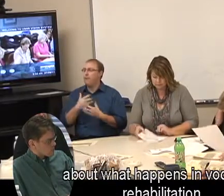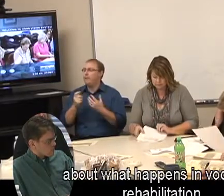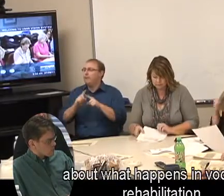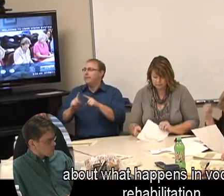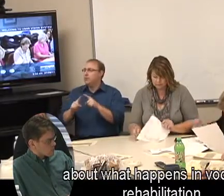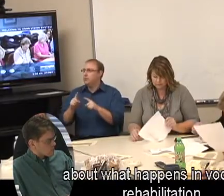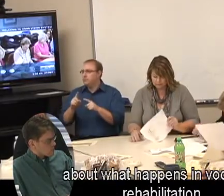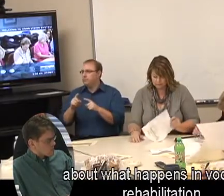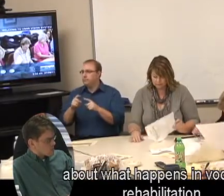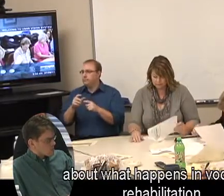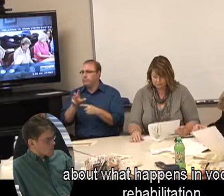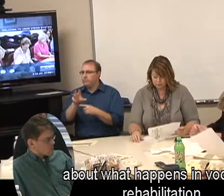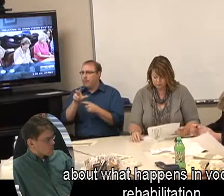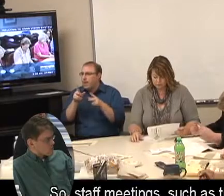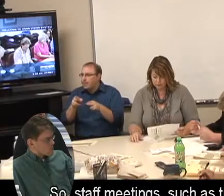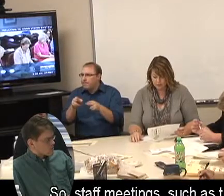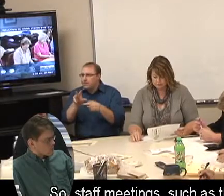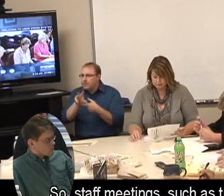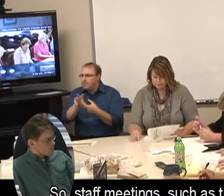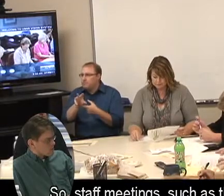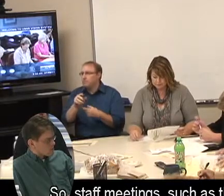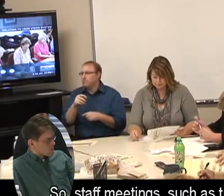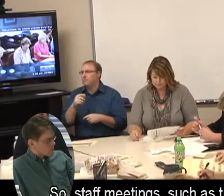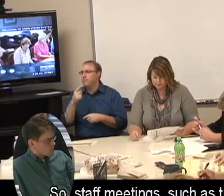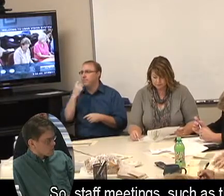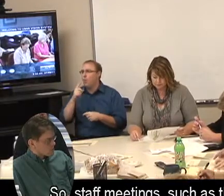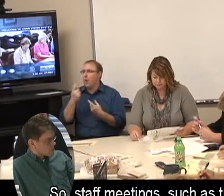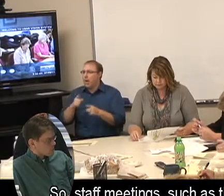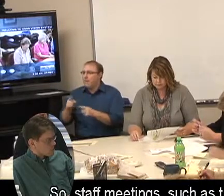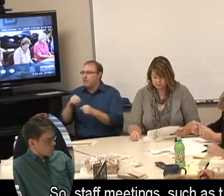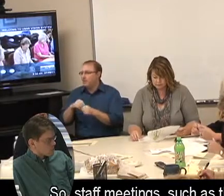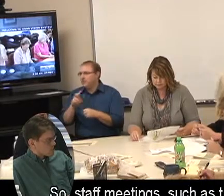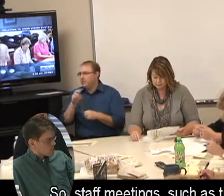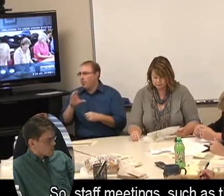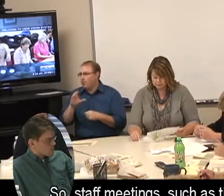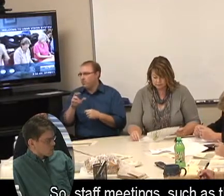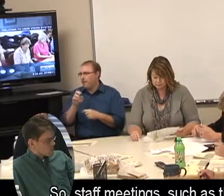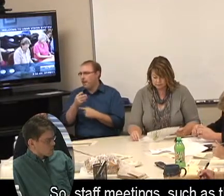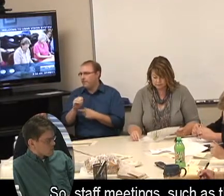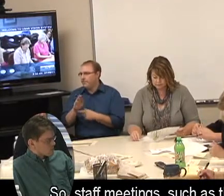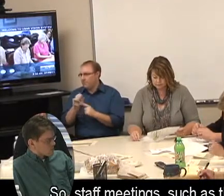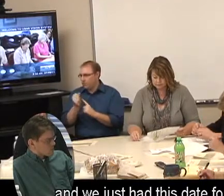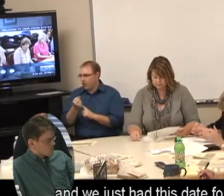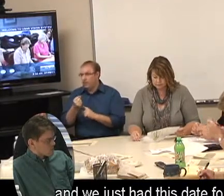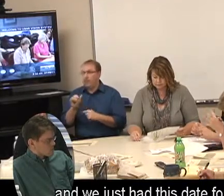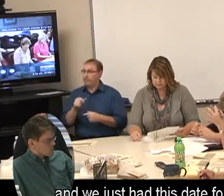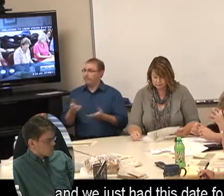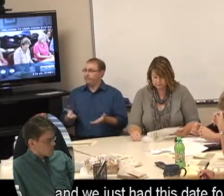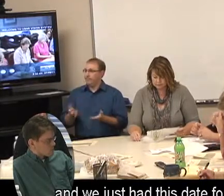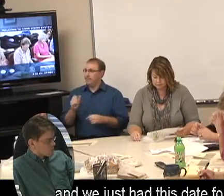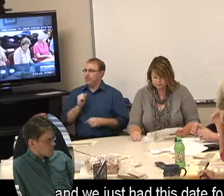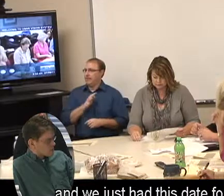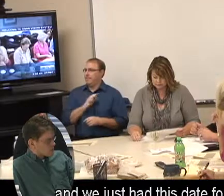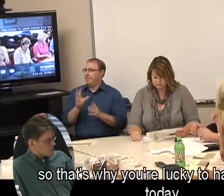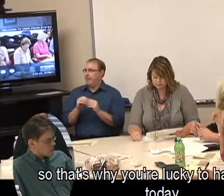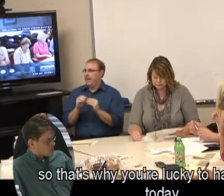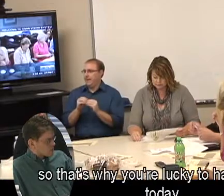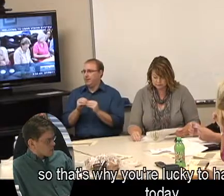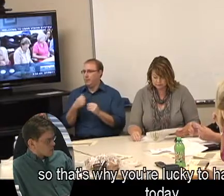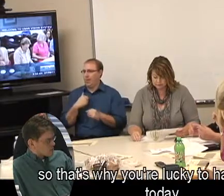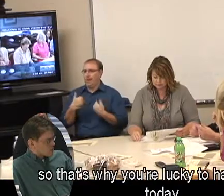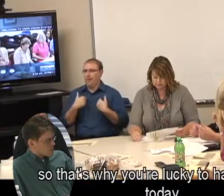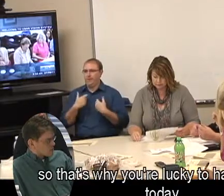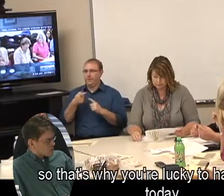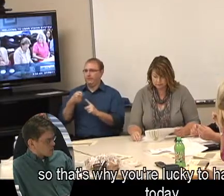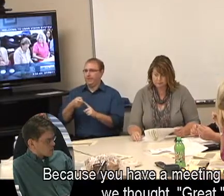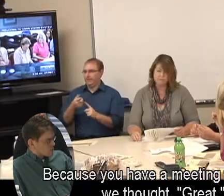about what happens in vocational rehabilitation. So, staff meetings, such as this today, and we specifically had these dates for filming, so